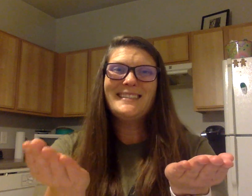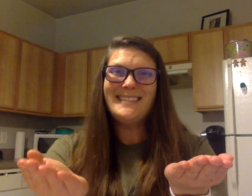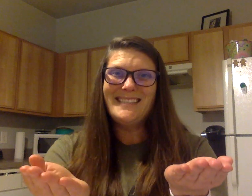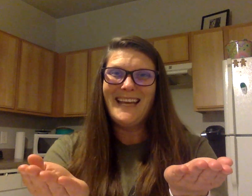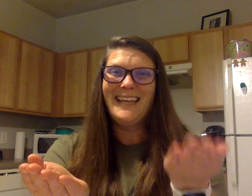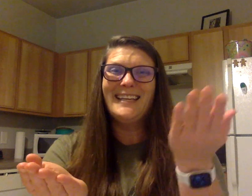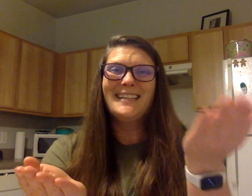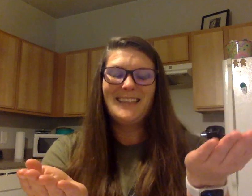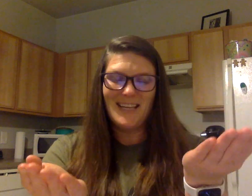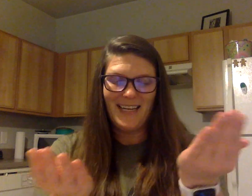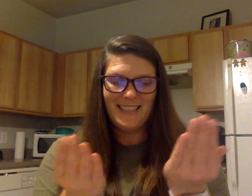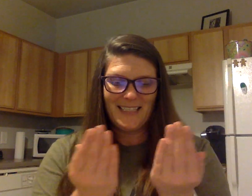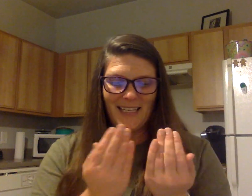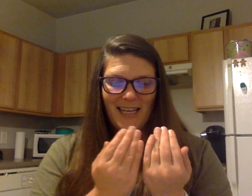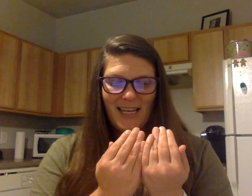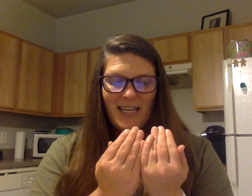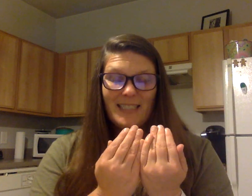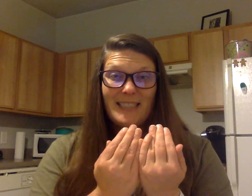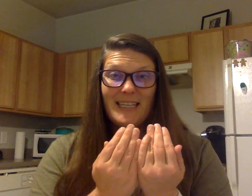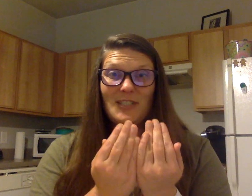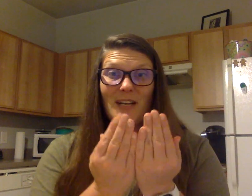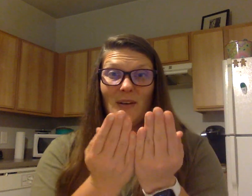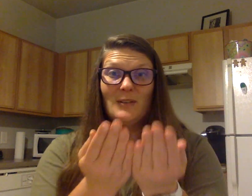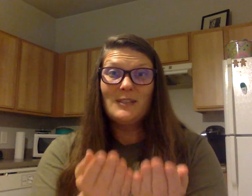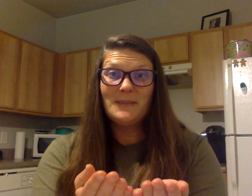Daylight. Seashells.